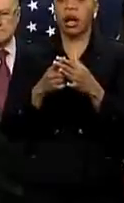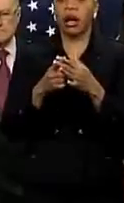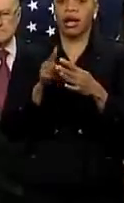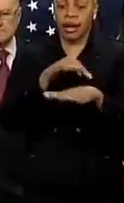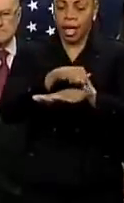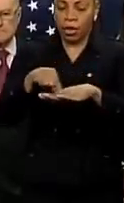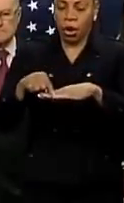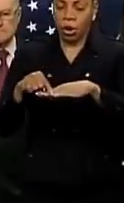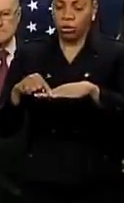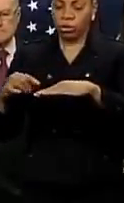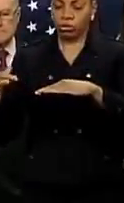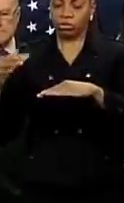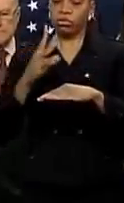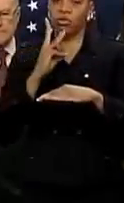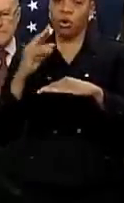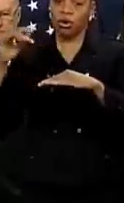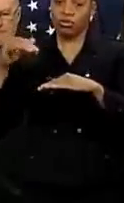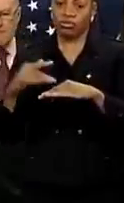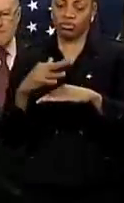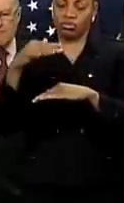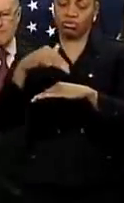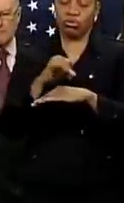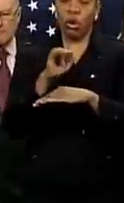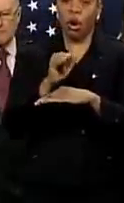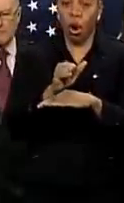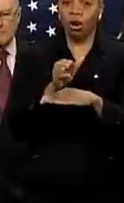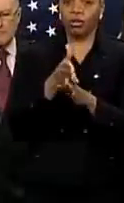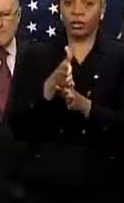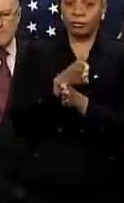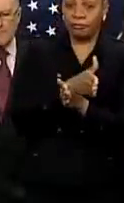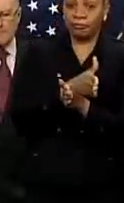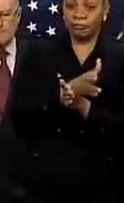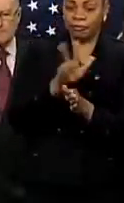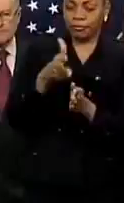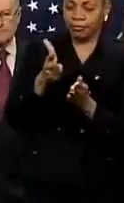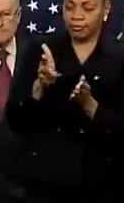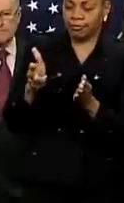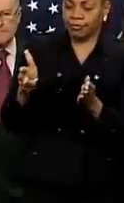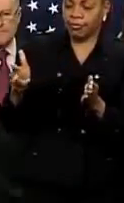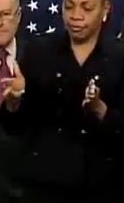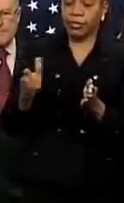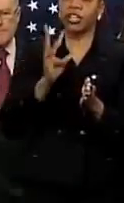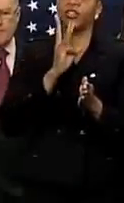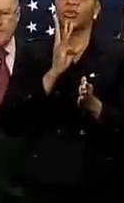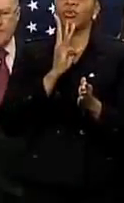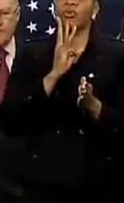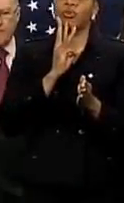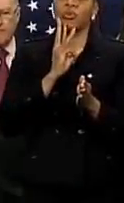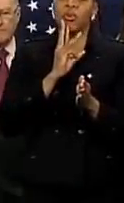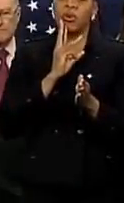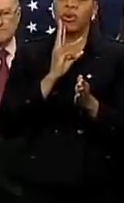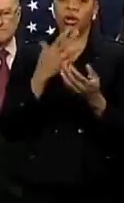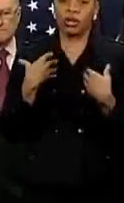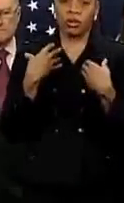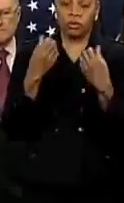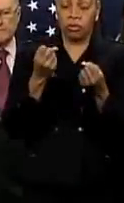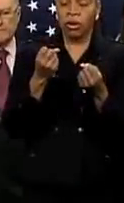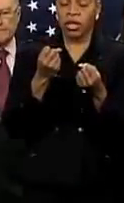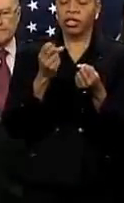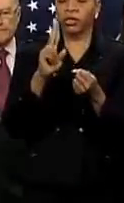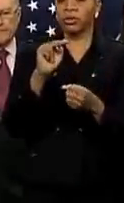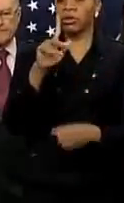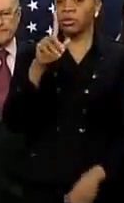flooding, the FDNY also has prepositioned a number of its waterborne rescue units in the city's low-lying coastal areas.